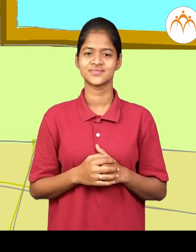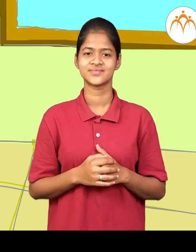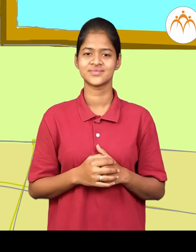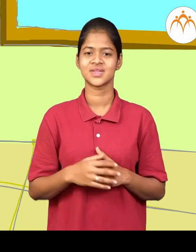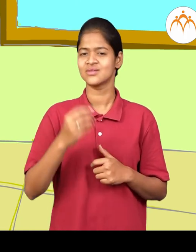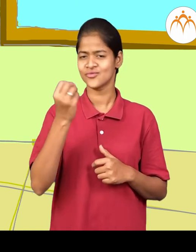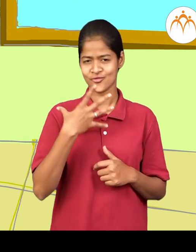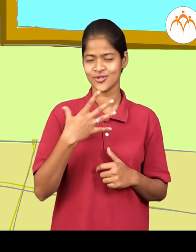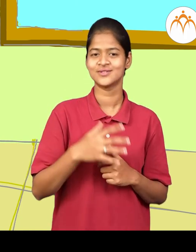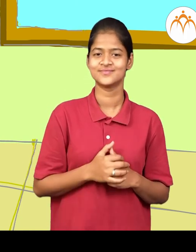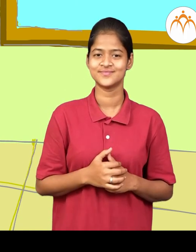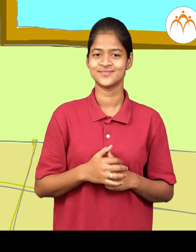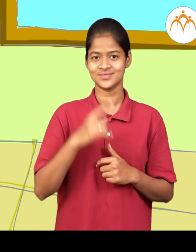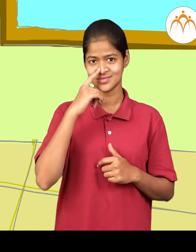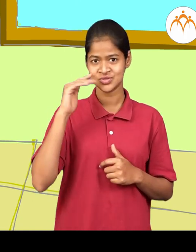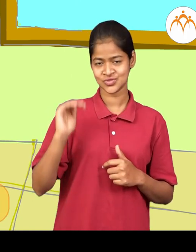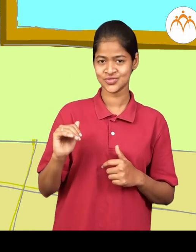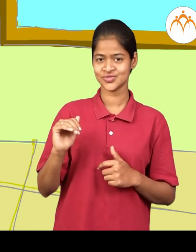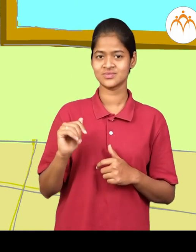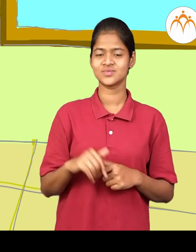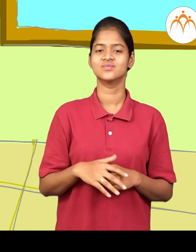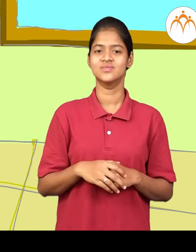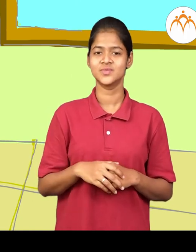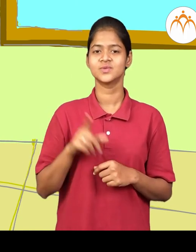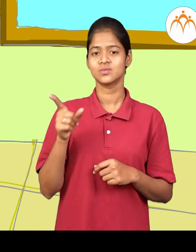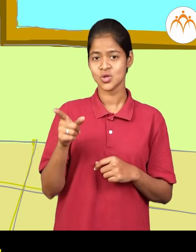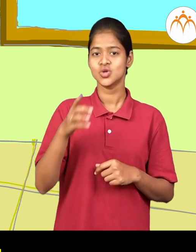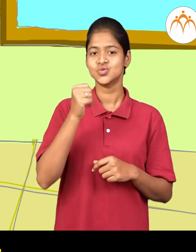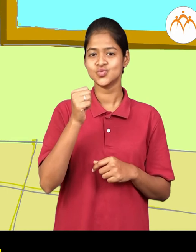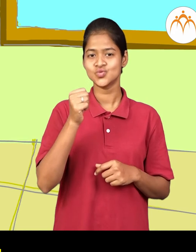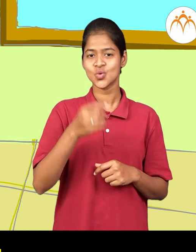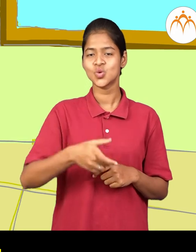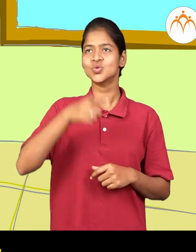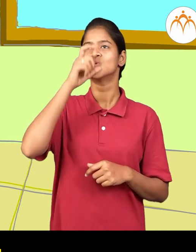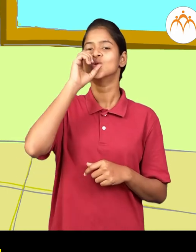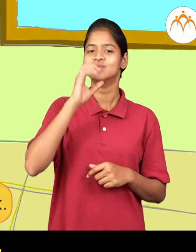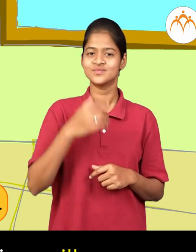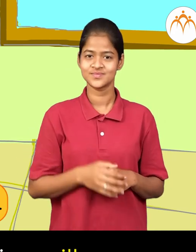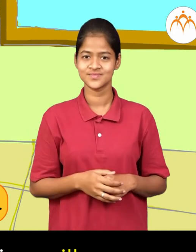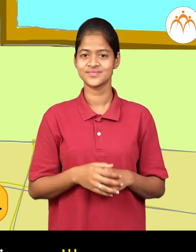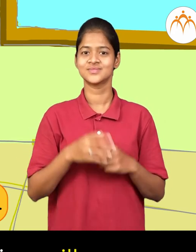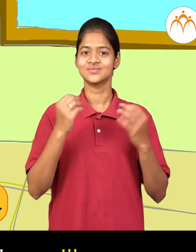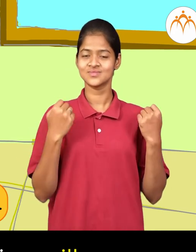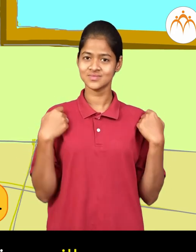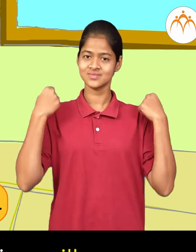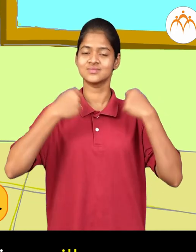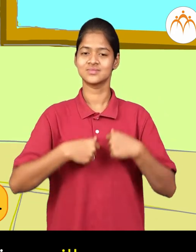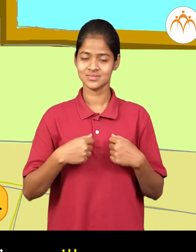milk a cup a school bag a pencil the girl is drinking